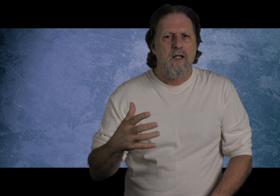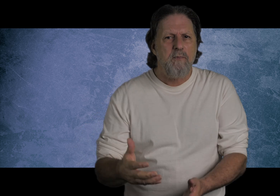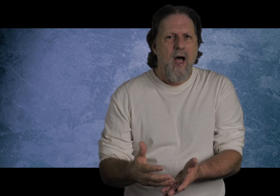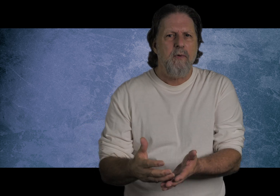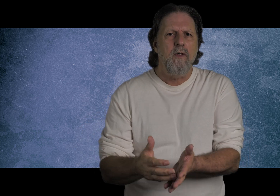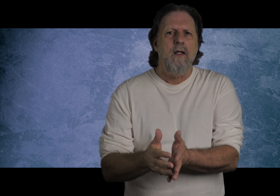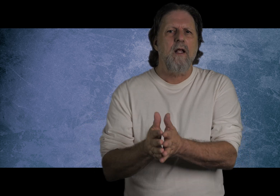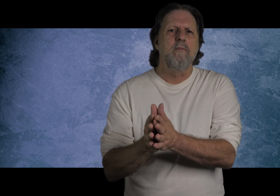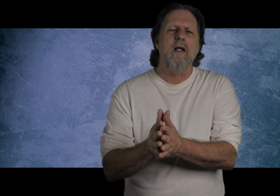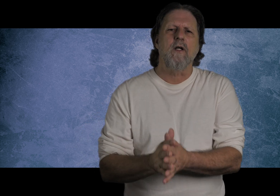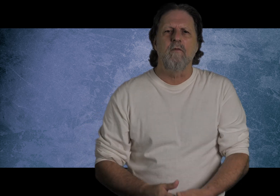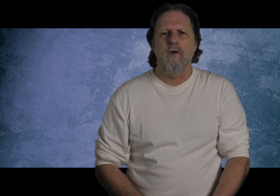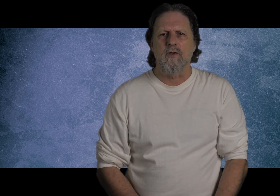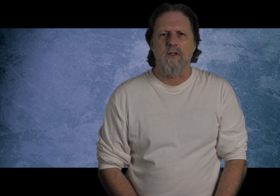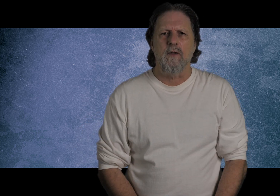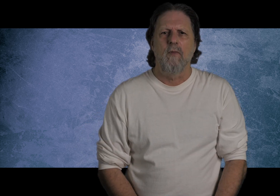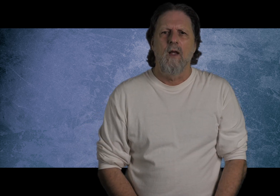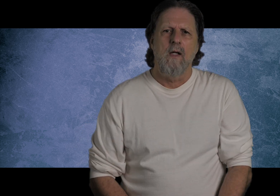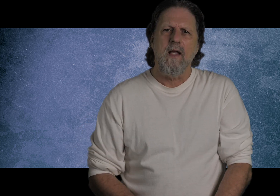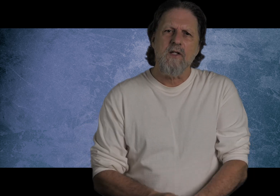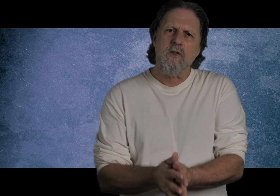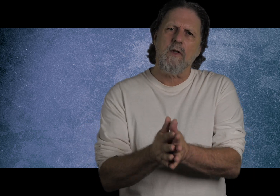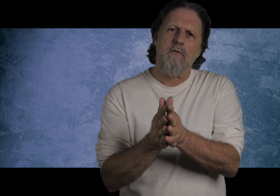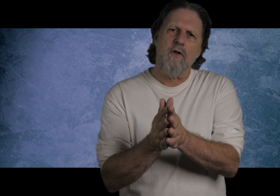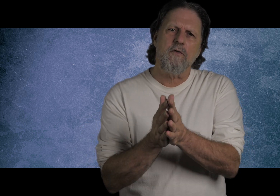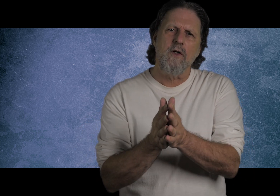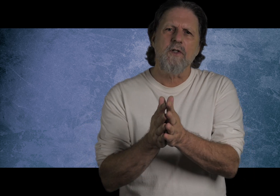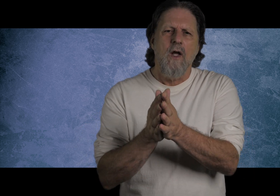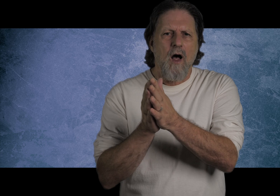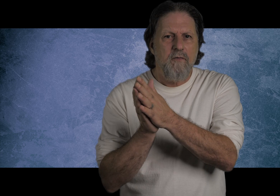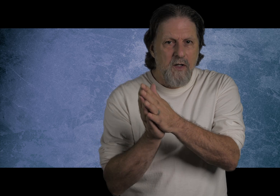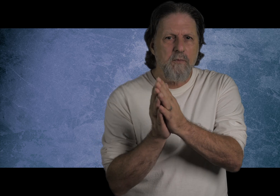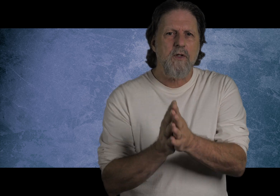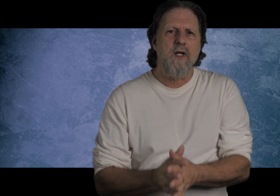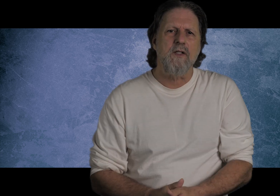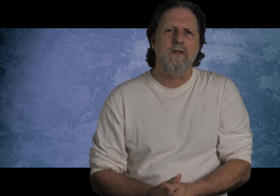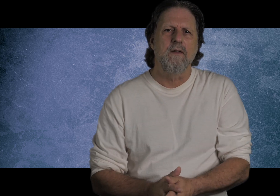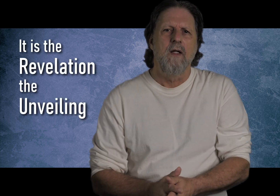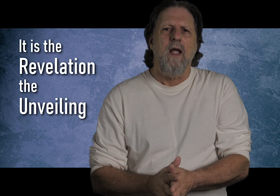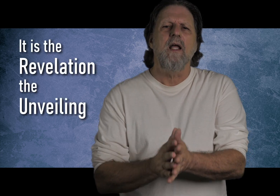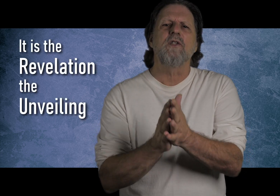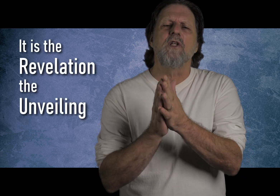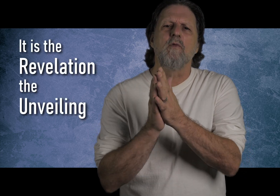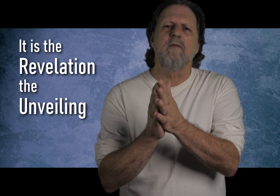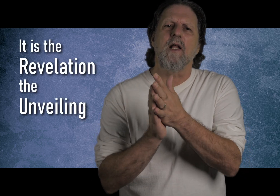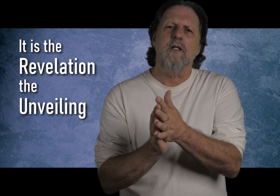his Bible that are meant to confuse us. And this is what the first verse of this book says. It is the revelation,